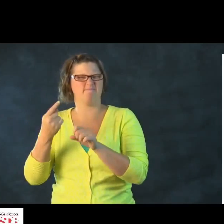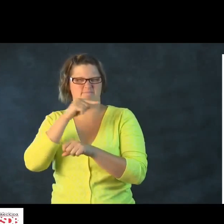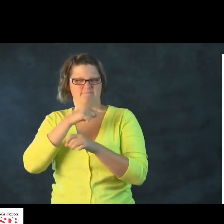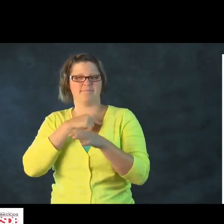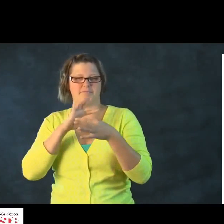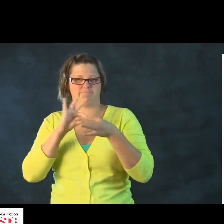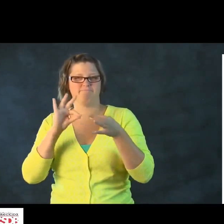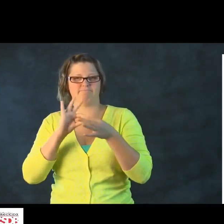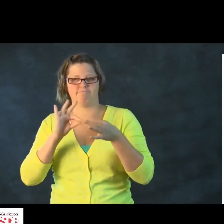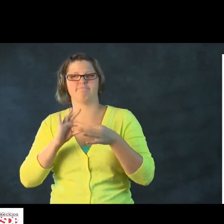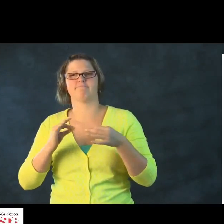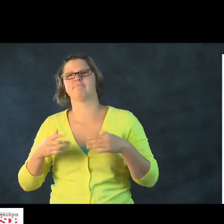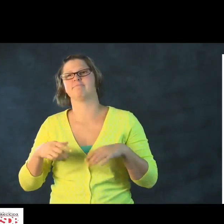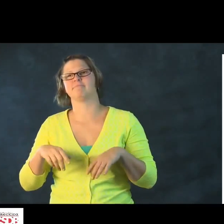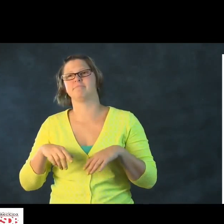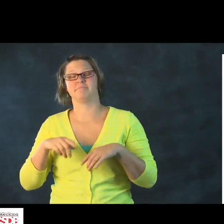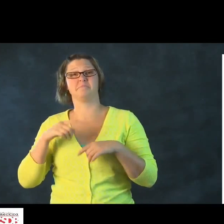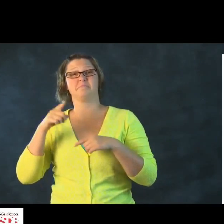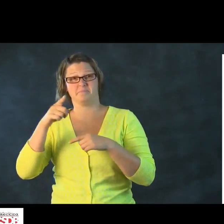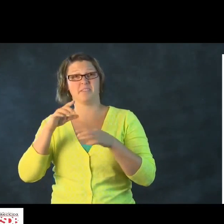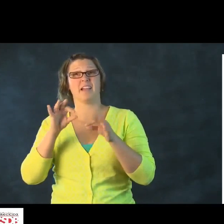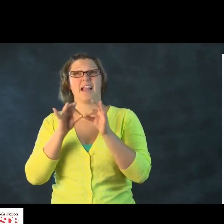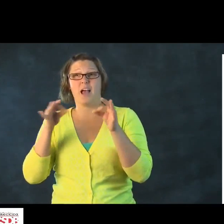Things that take place within our world.